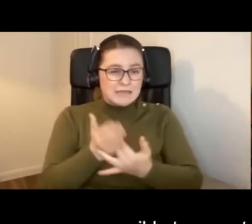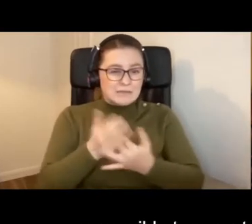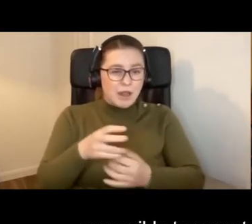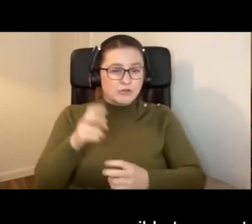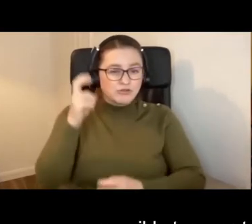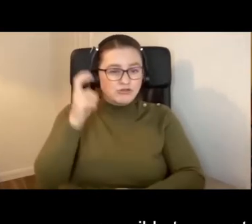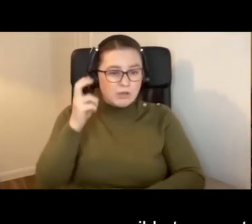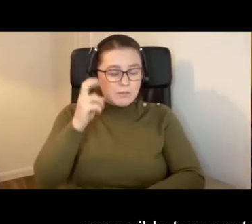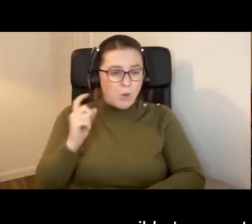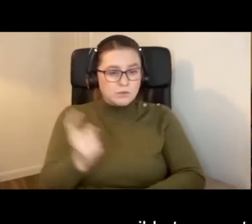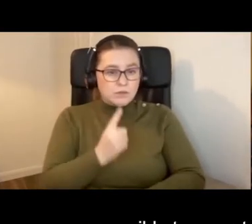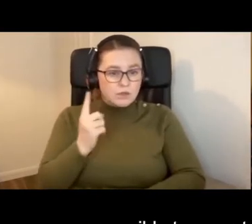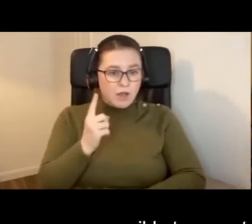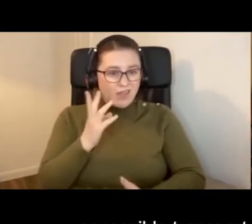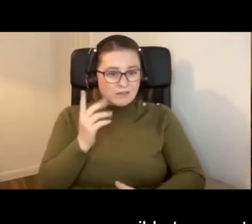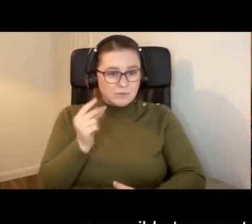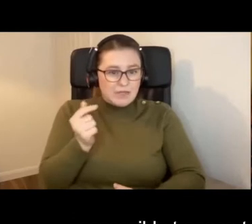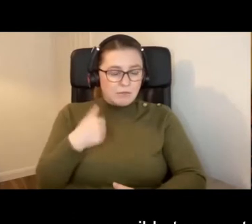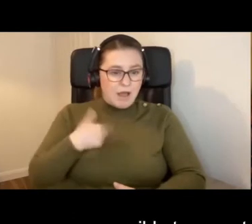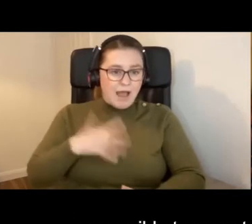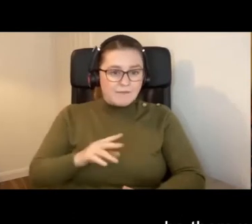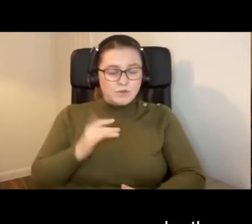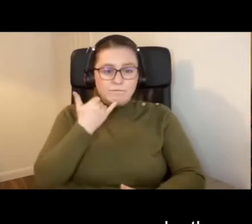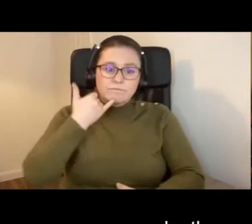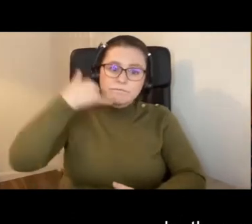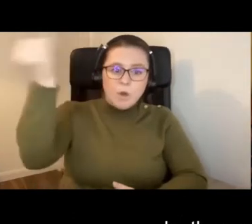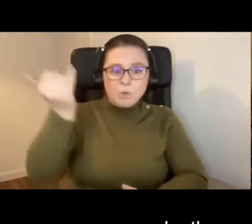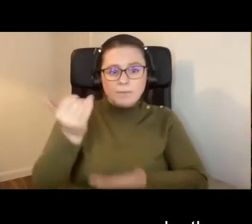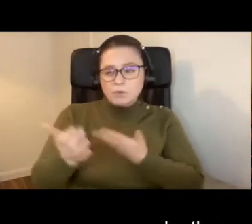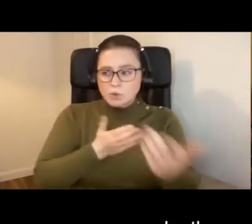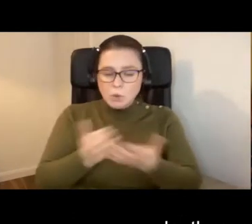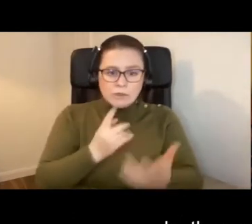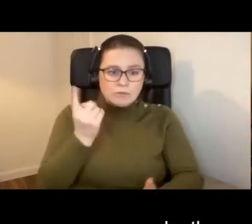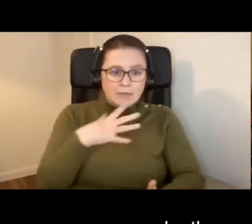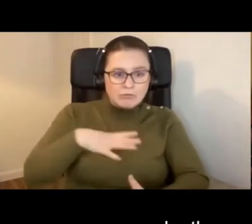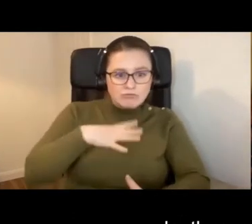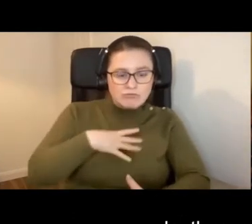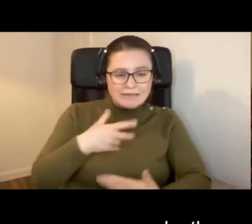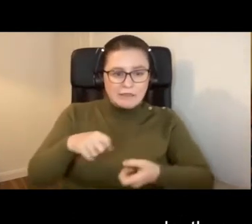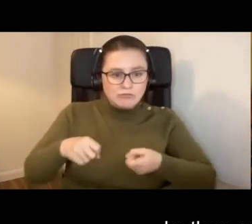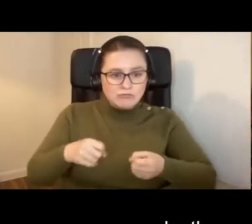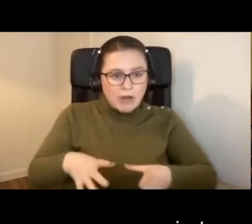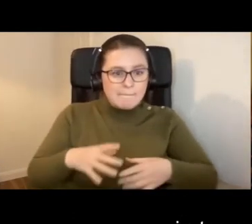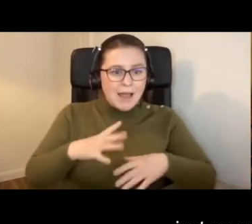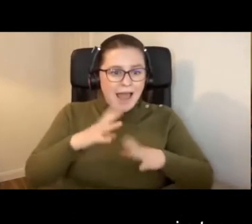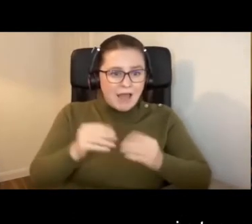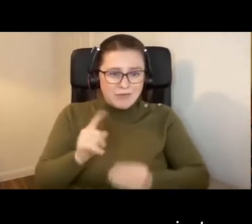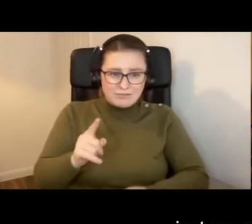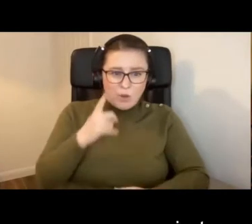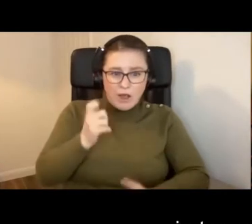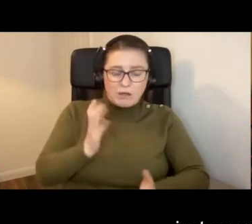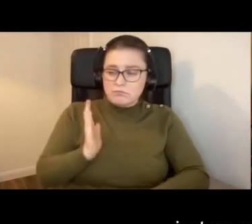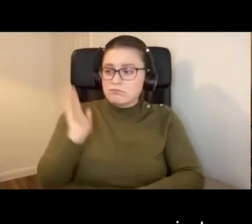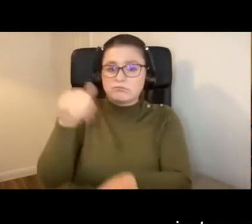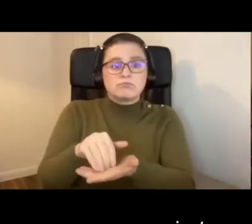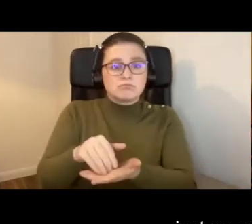but it's spontaneous. I don't have to phone up to get somebody to be there with a ramp or anything else. I can just